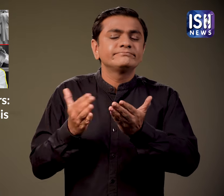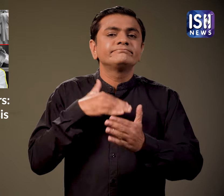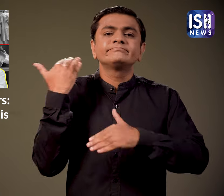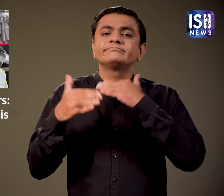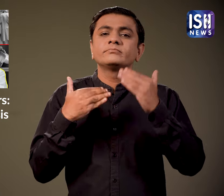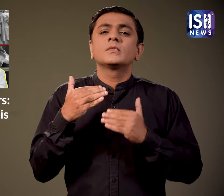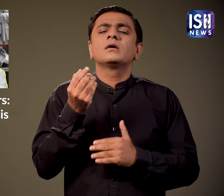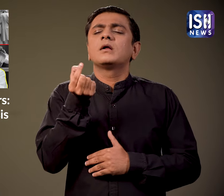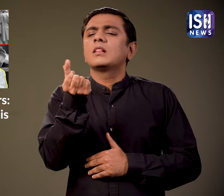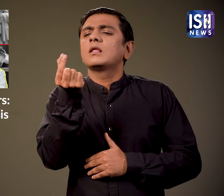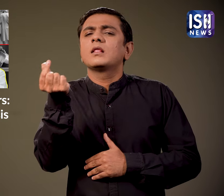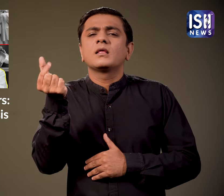away due to some kind of ailment.